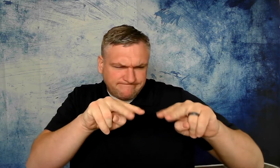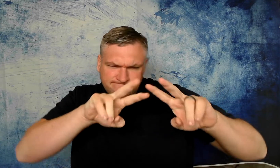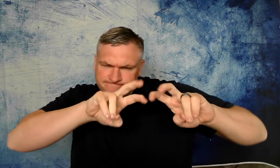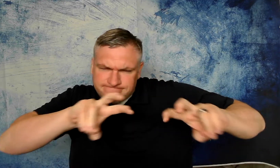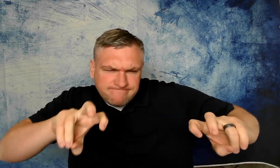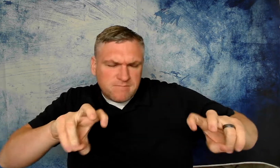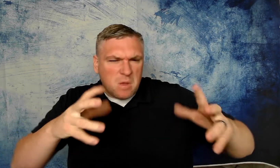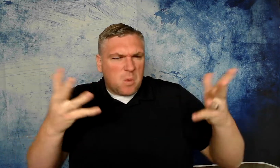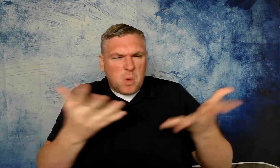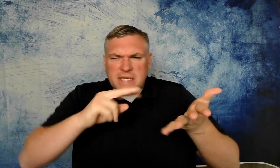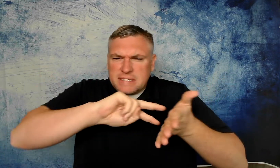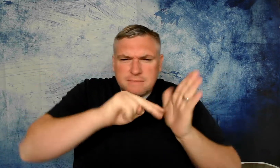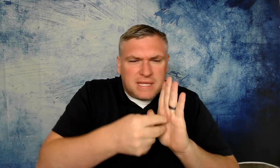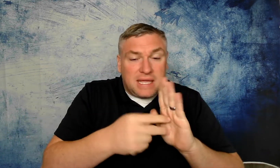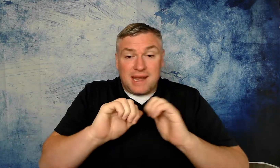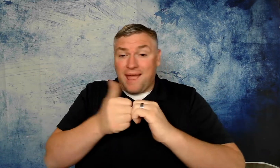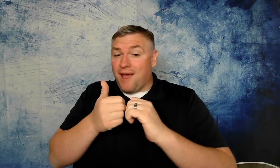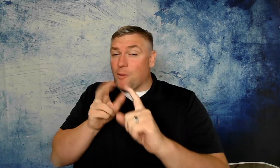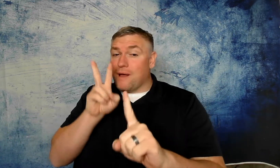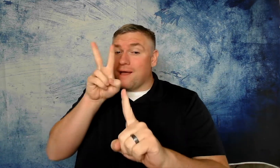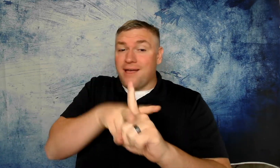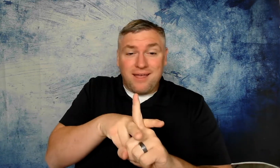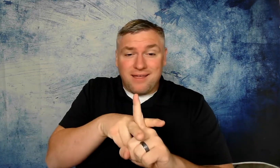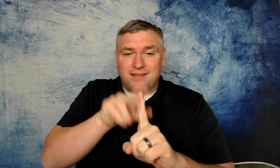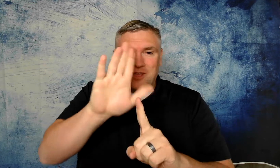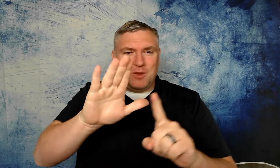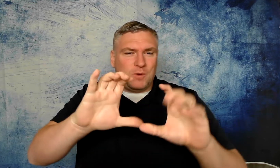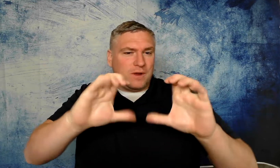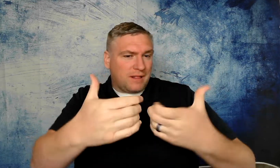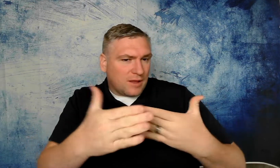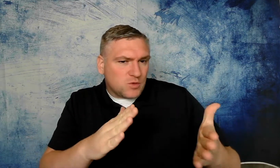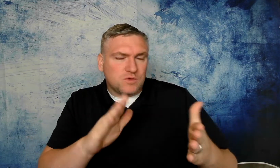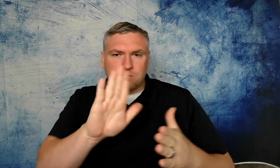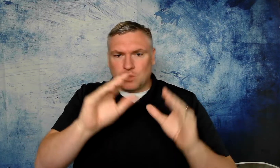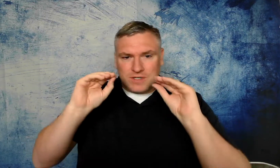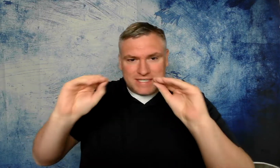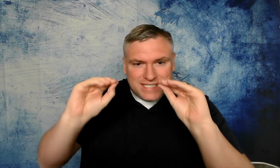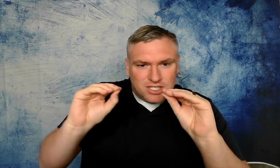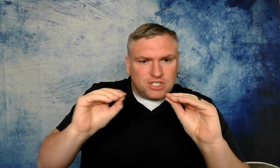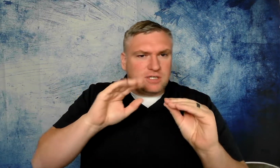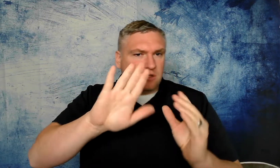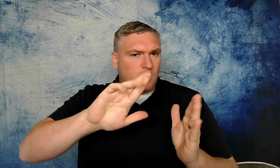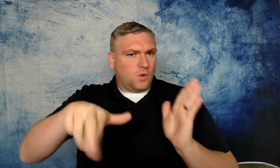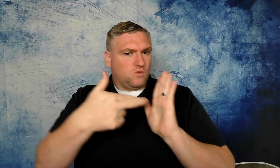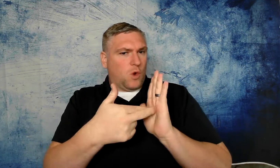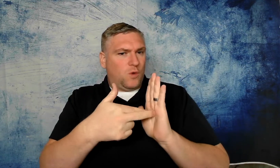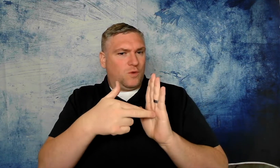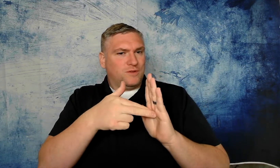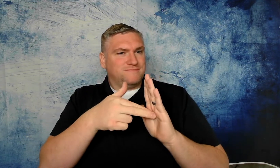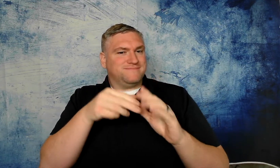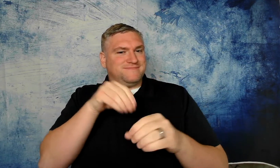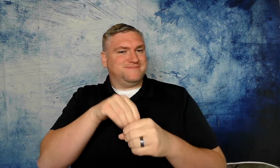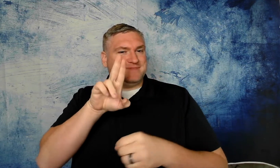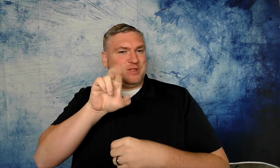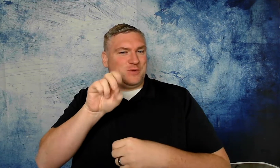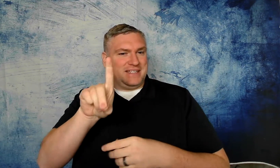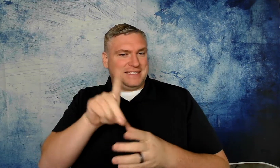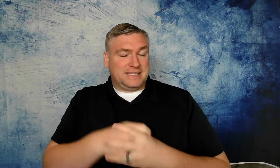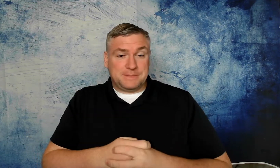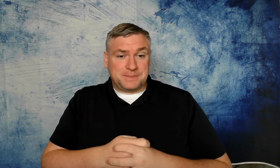USD portrait of graduate we're gonna take a deep dive look at what it is and how it applies to your classroom you're teaching your role in